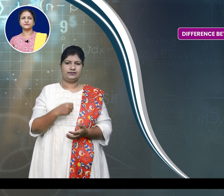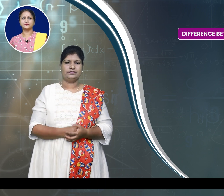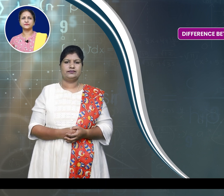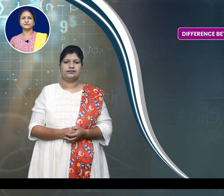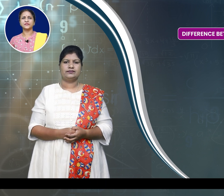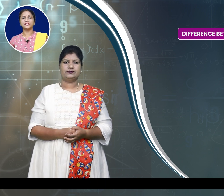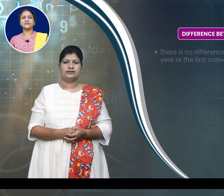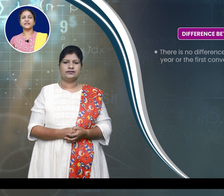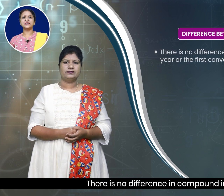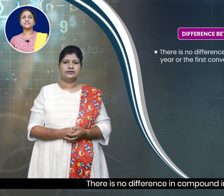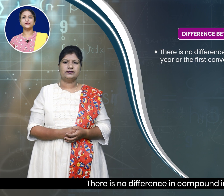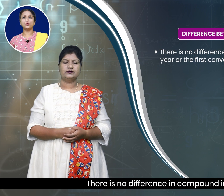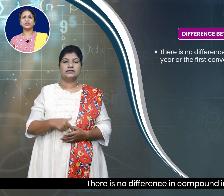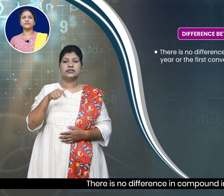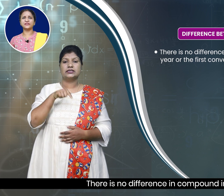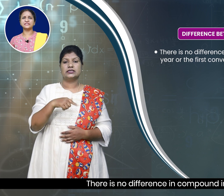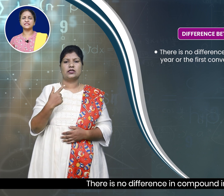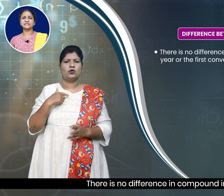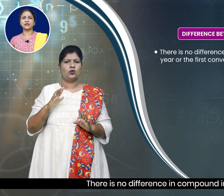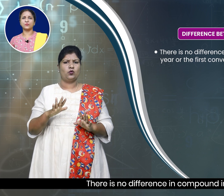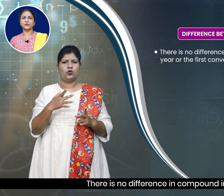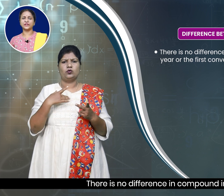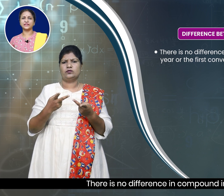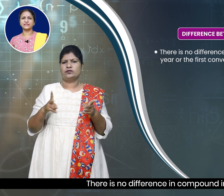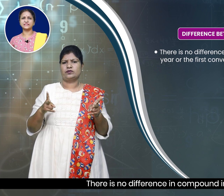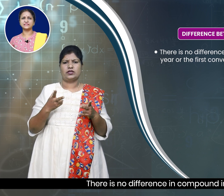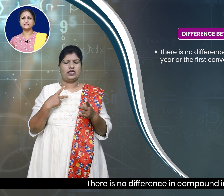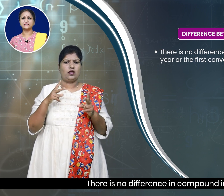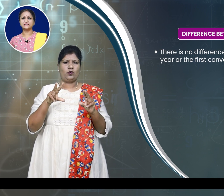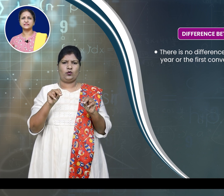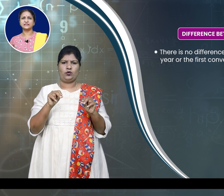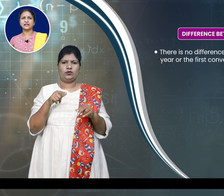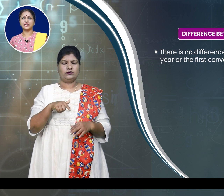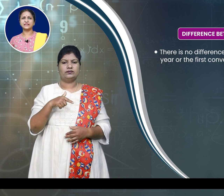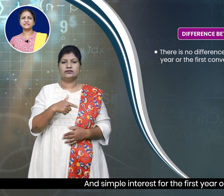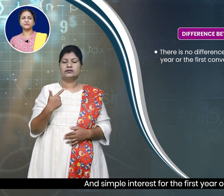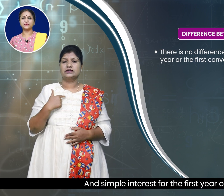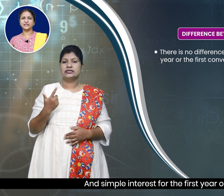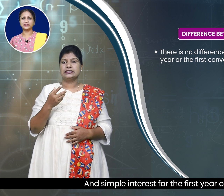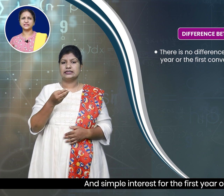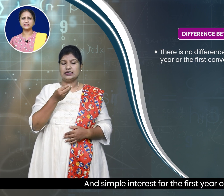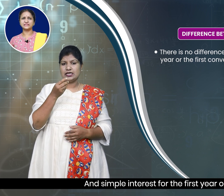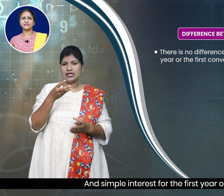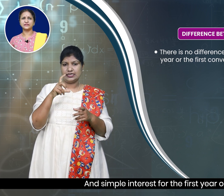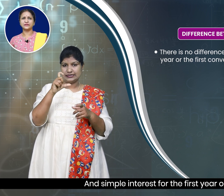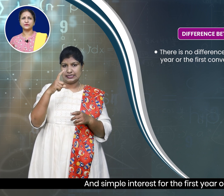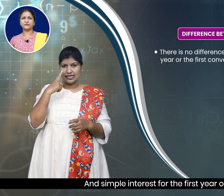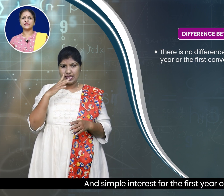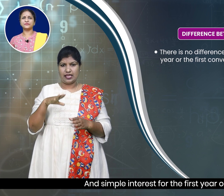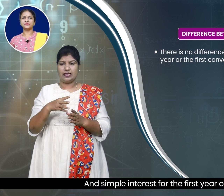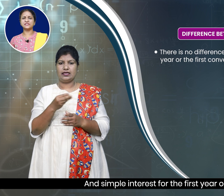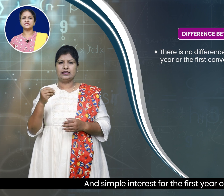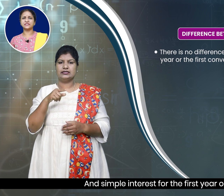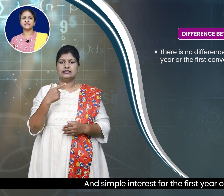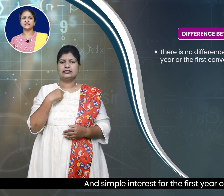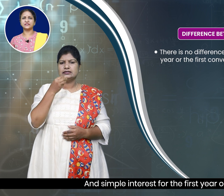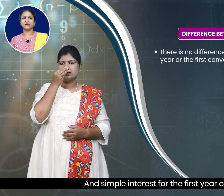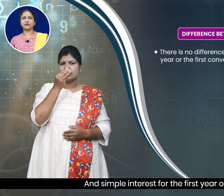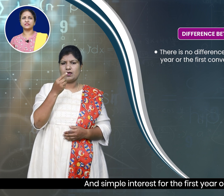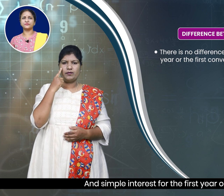There is no difference in compound interest interest and simple interest for the first year or the